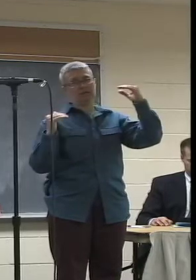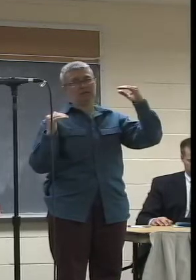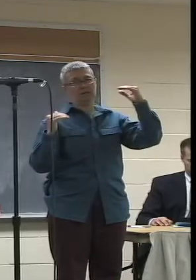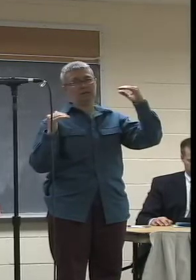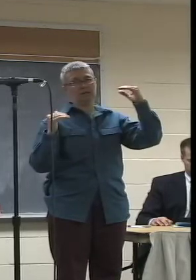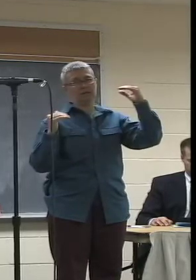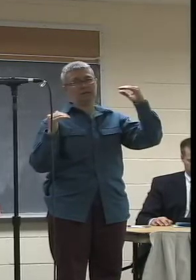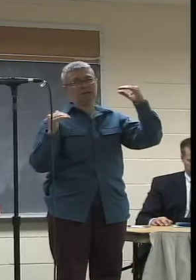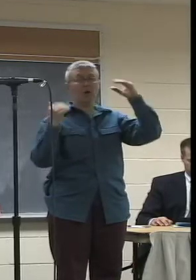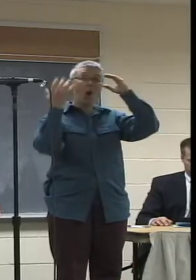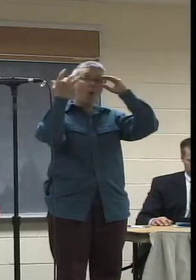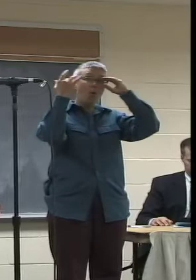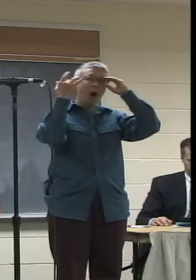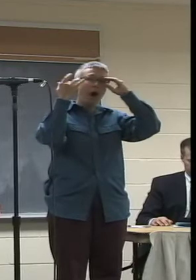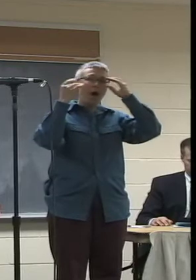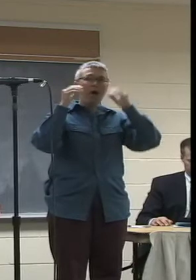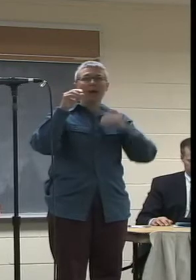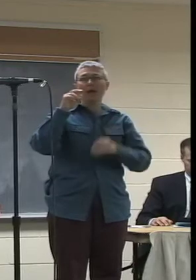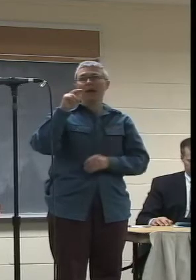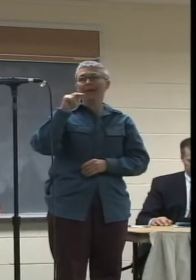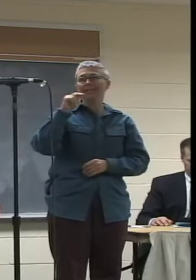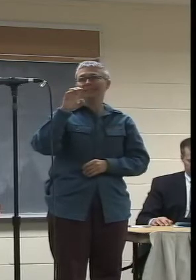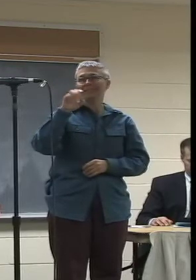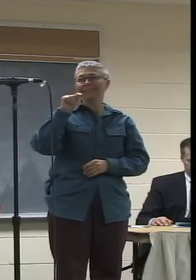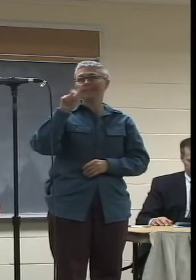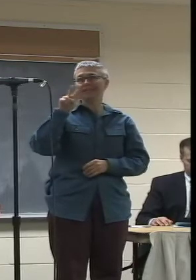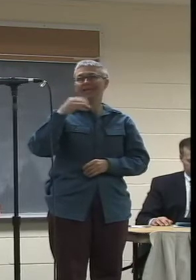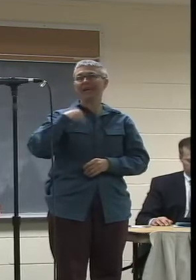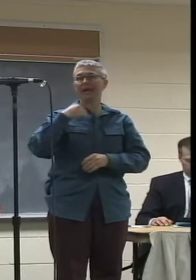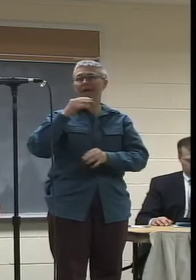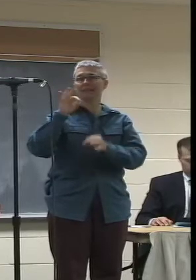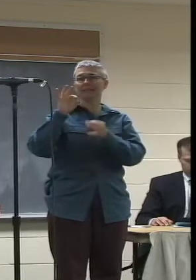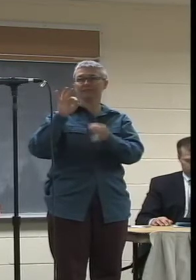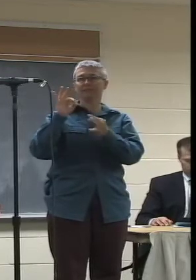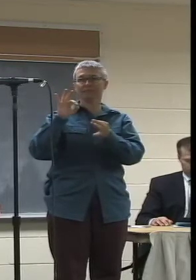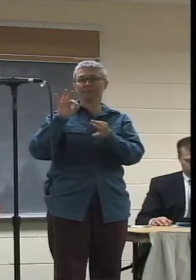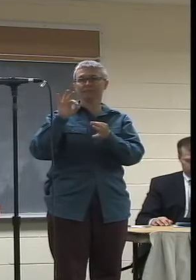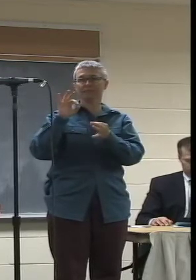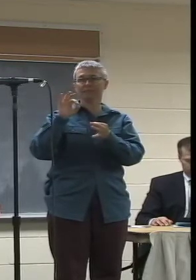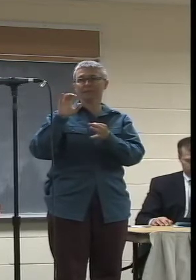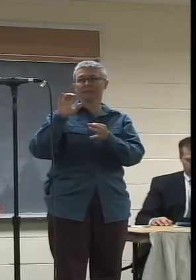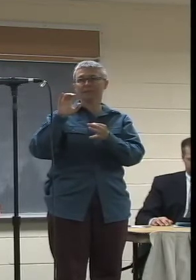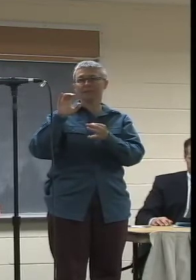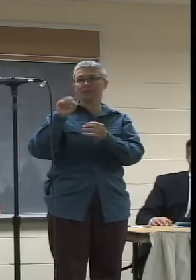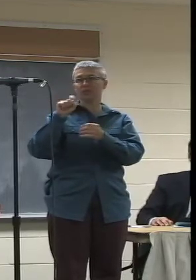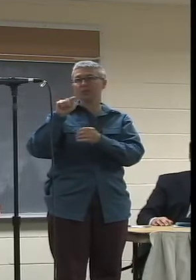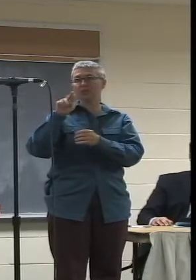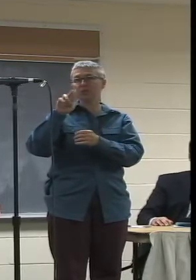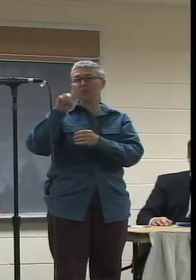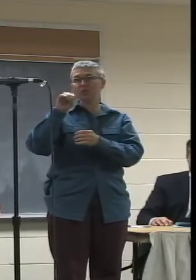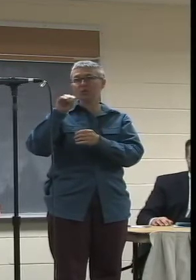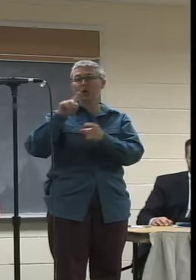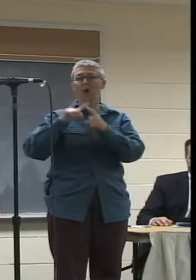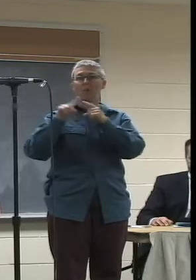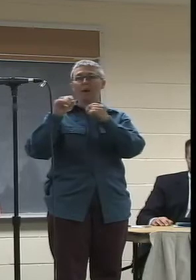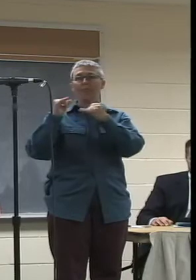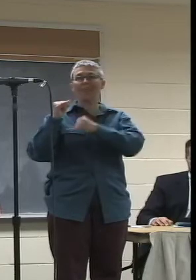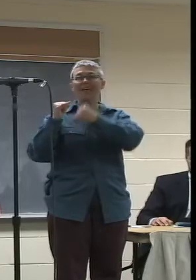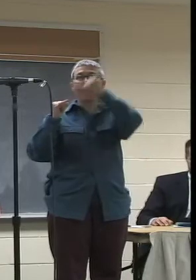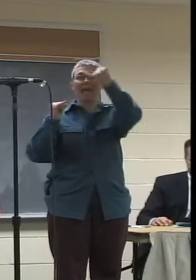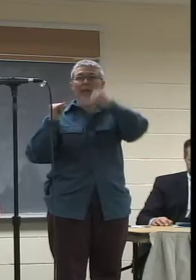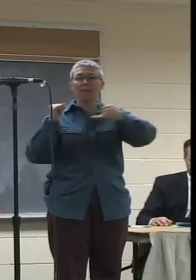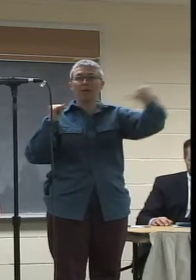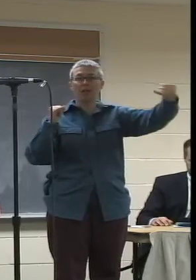connects NCTV's excellent studio to Comcast's facility is an old copper wire.